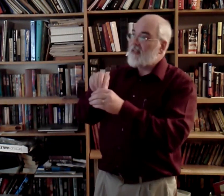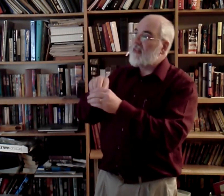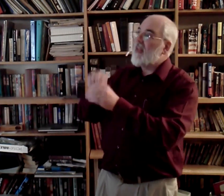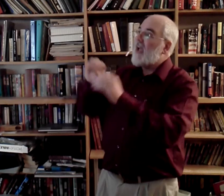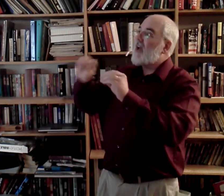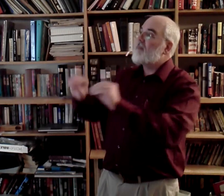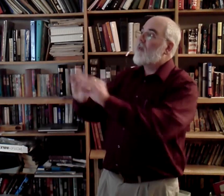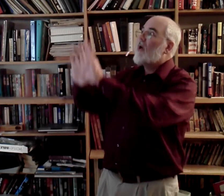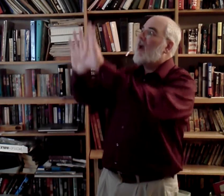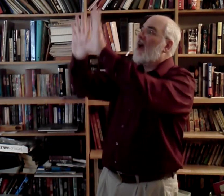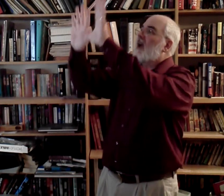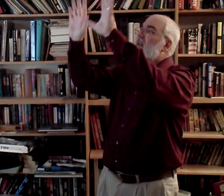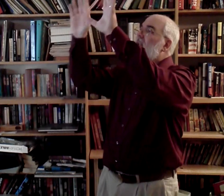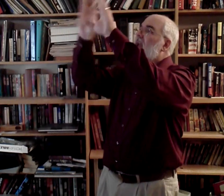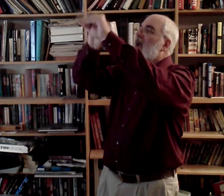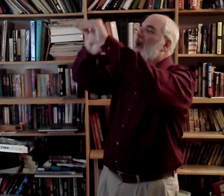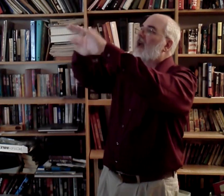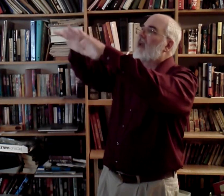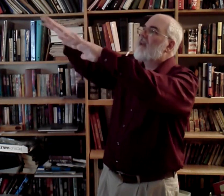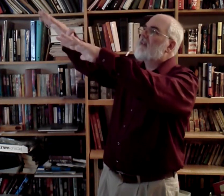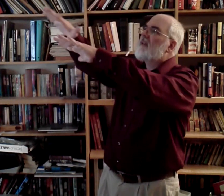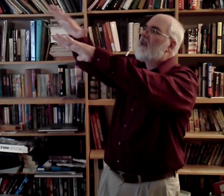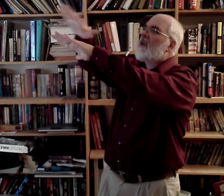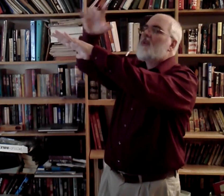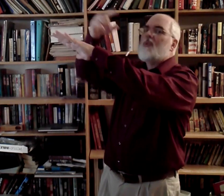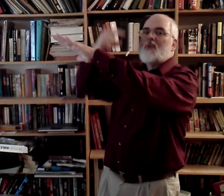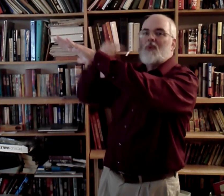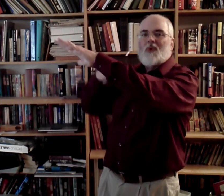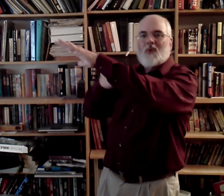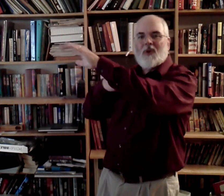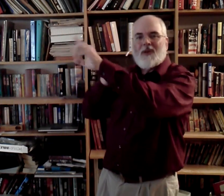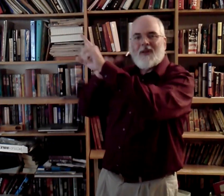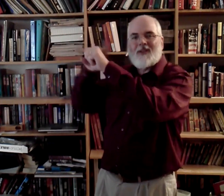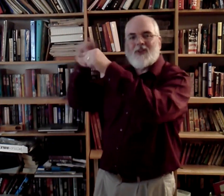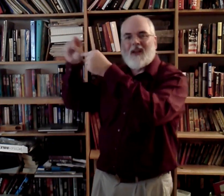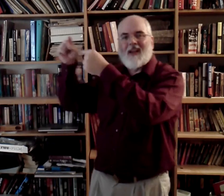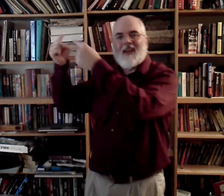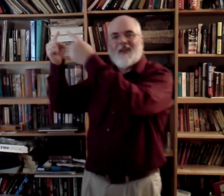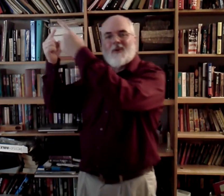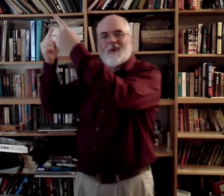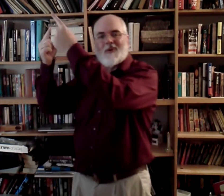that bright land to which I go.